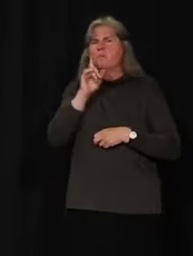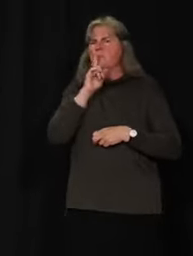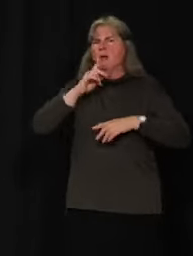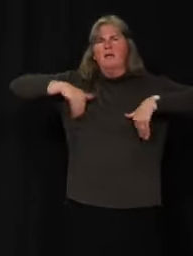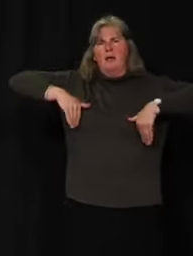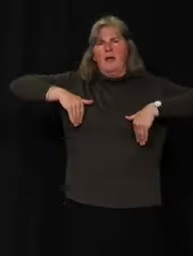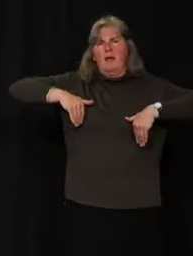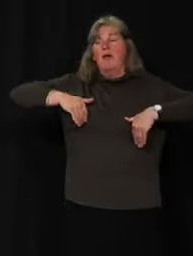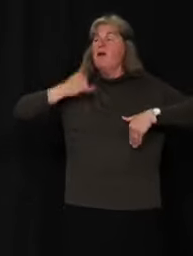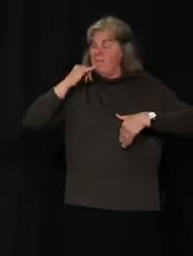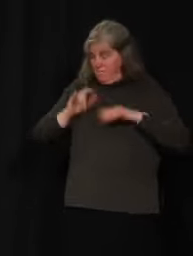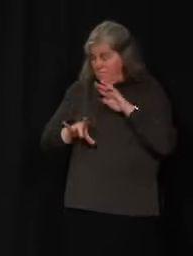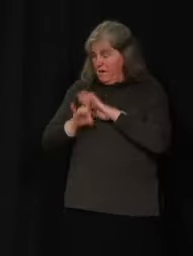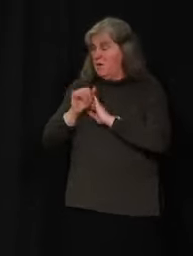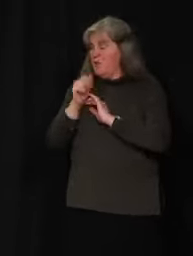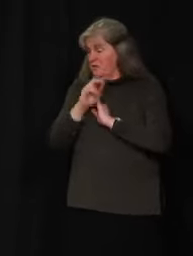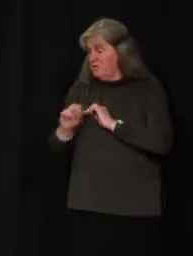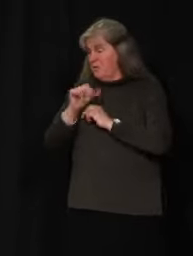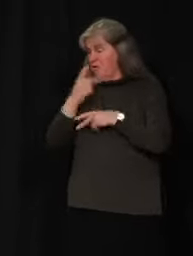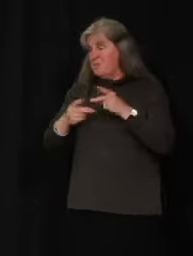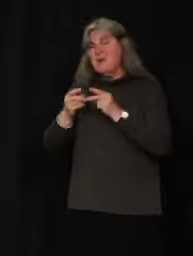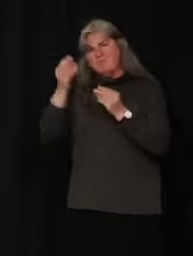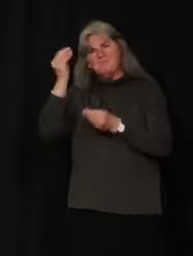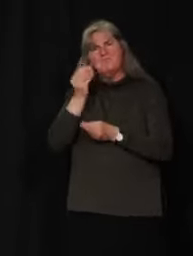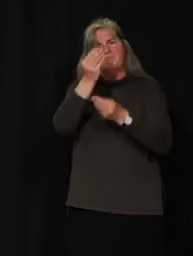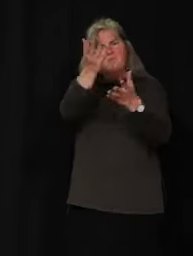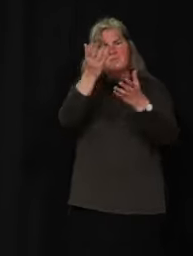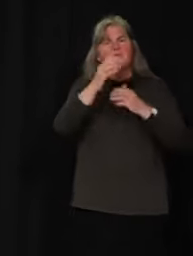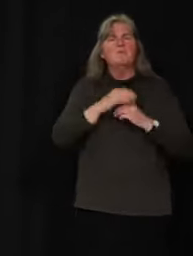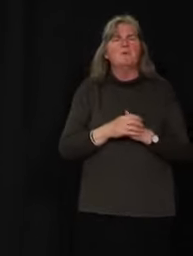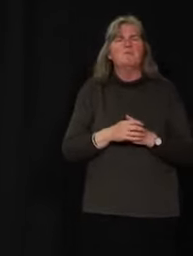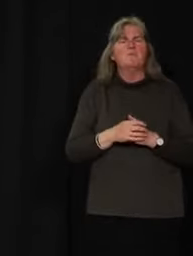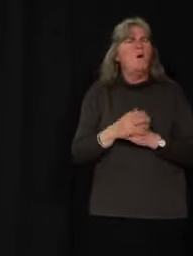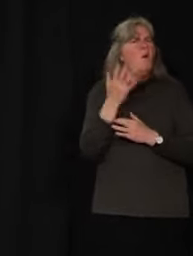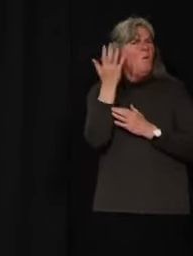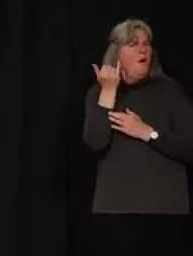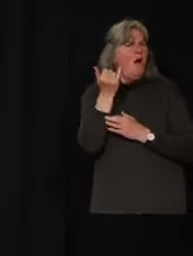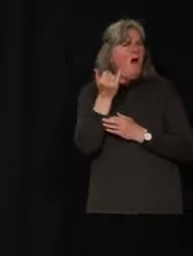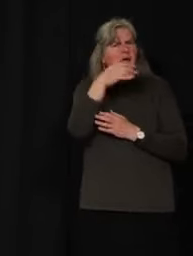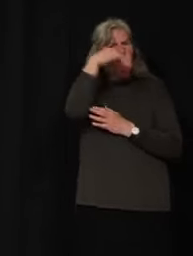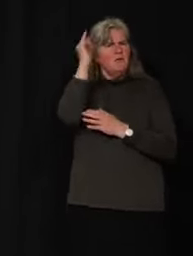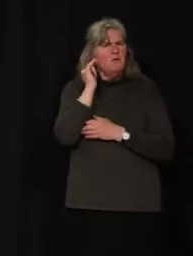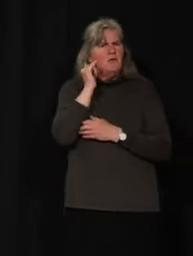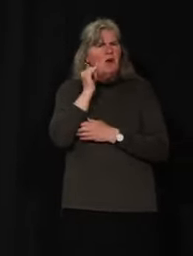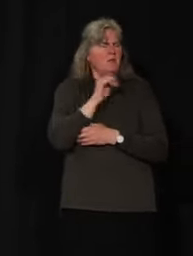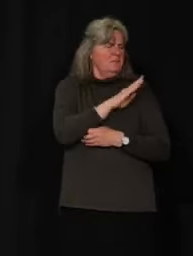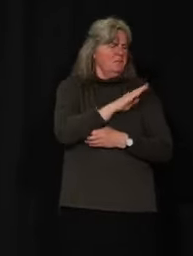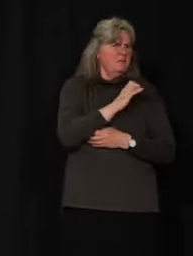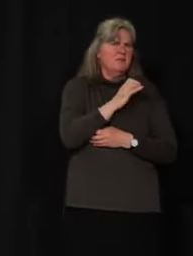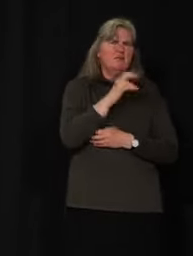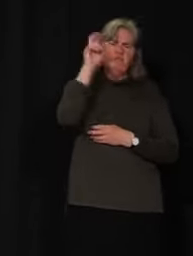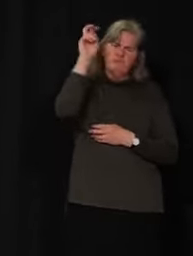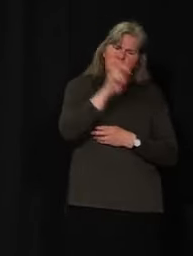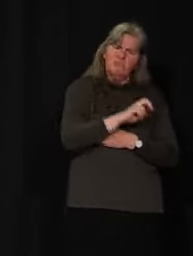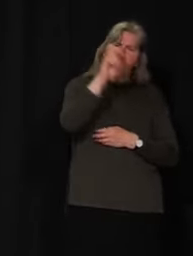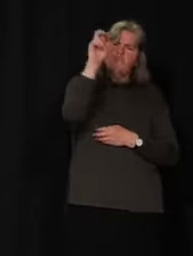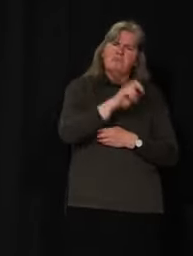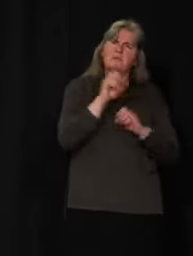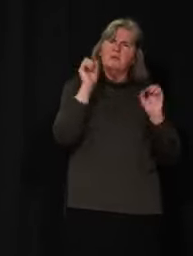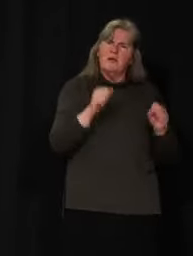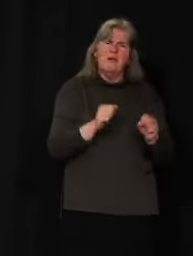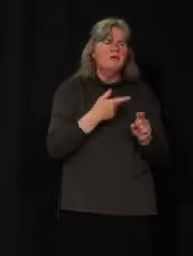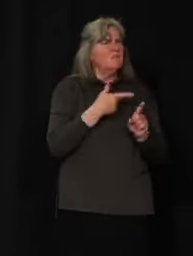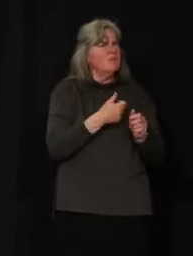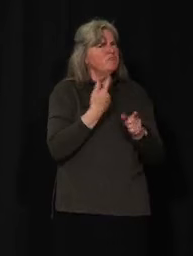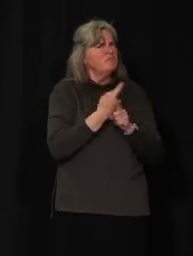travel restrictions to British Columbia is possible because of the epidemiology of COVID-19 in that province and